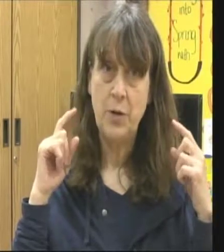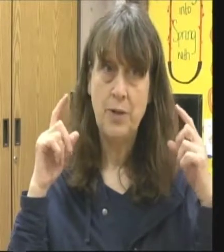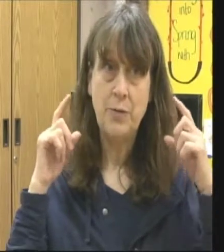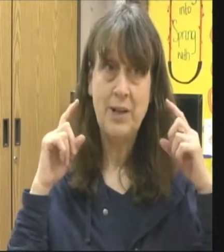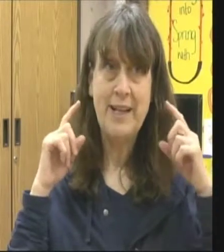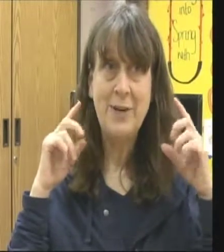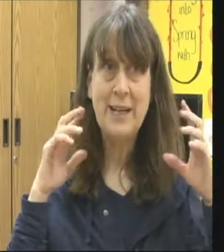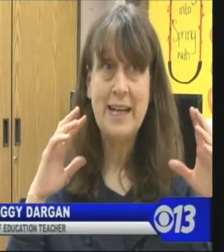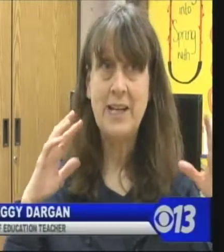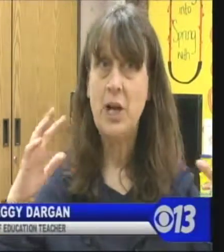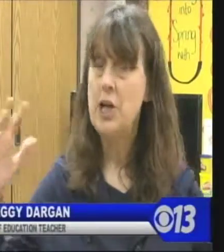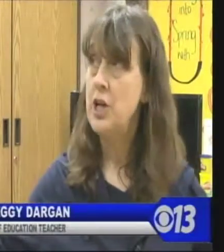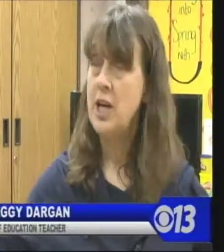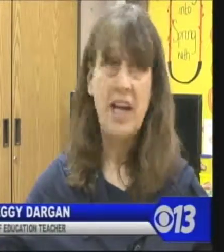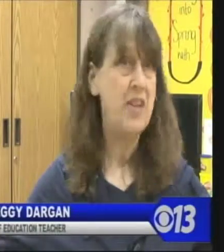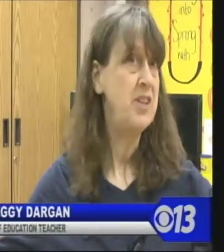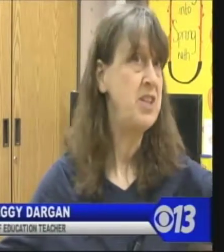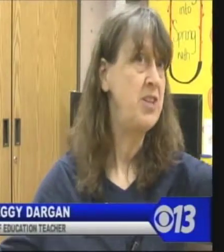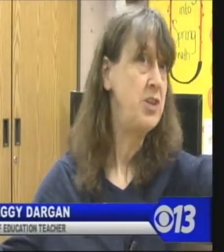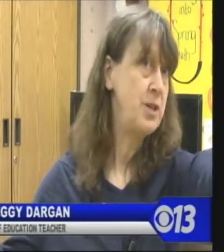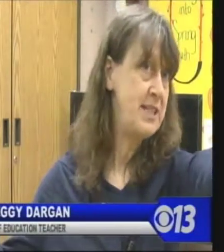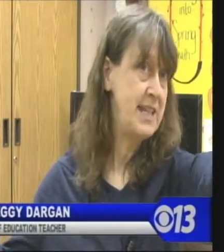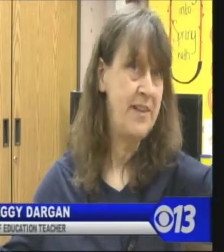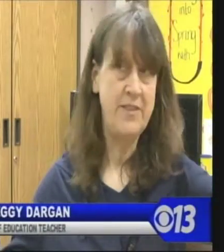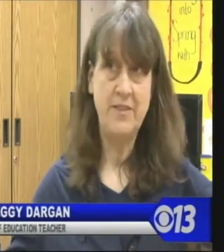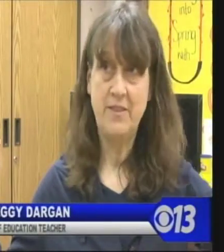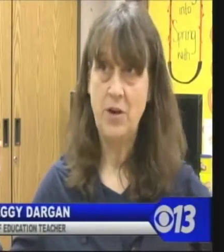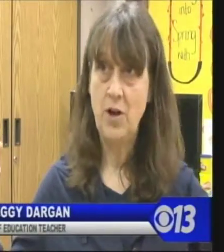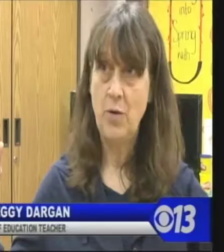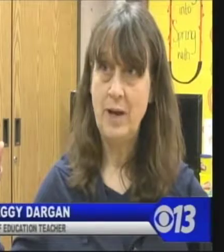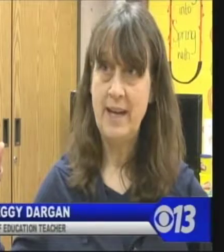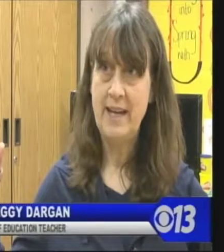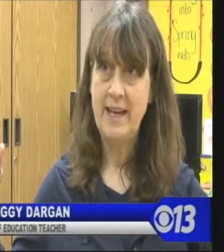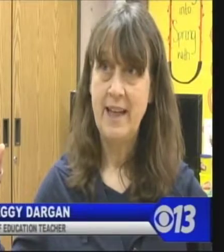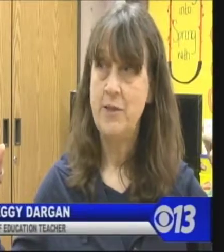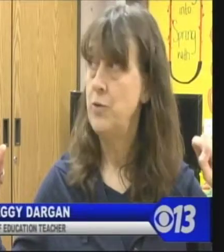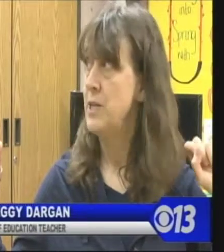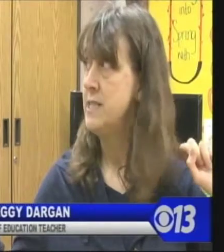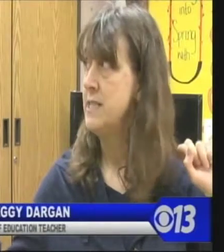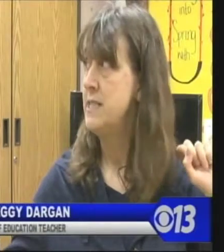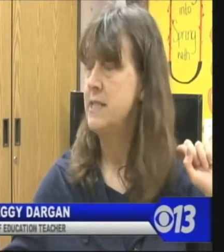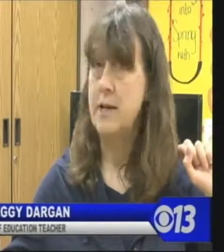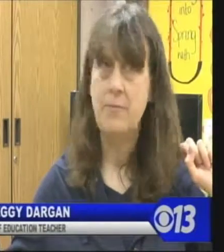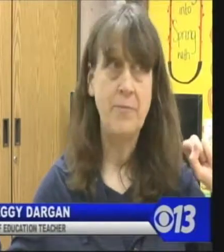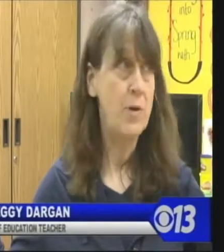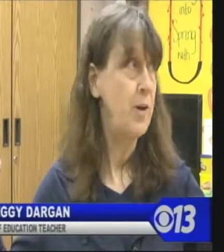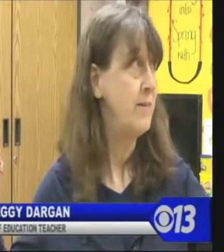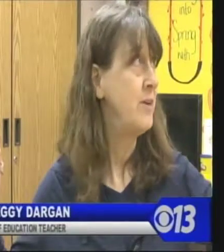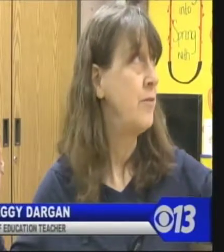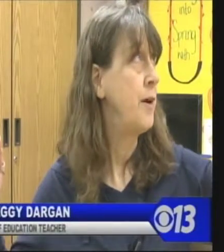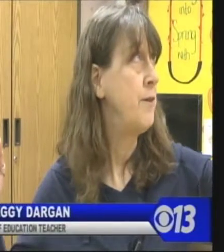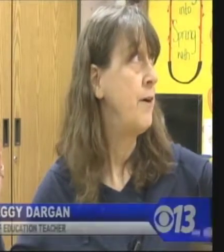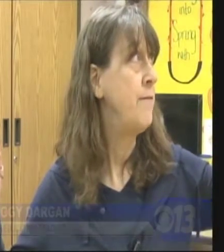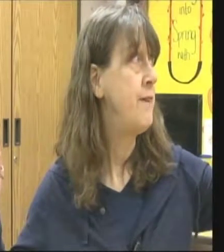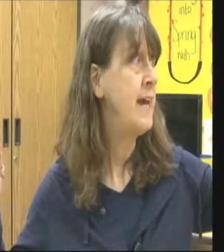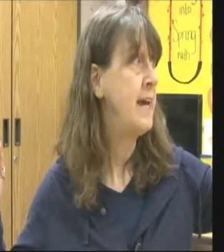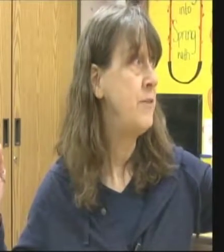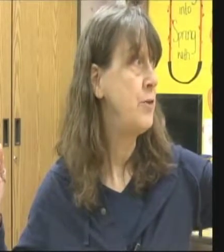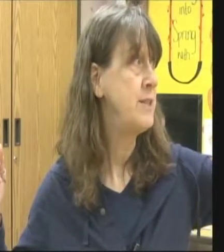When you wear a hearing aid, the noises out in the hallway, the noises of a fan, the